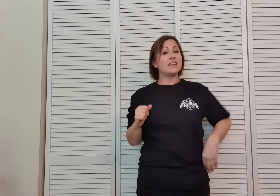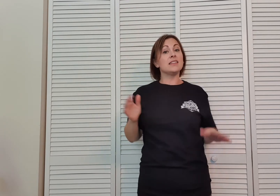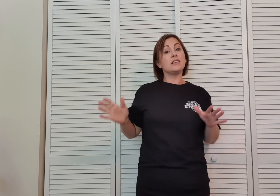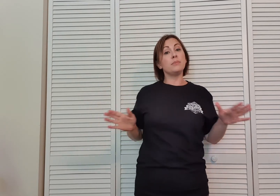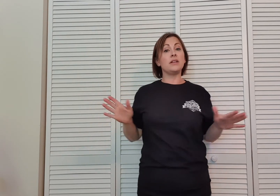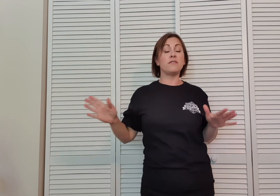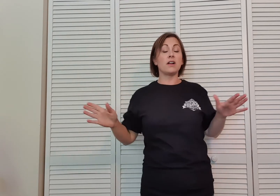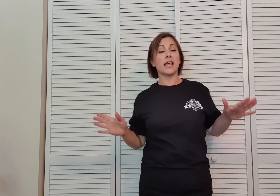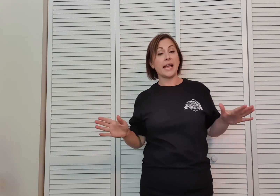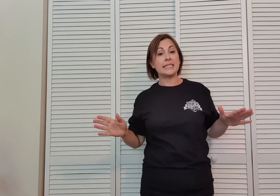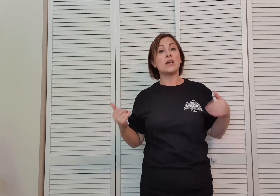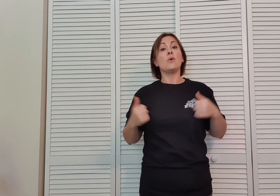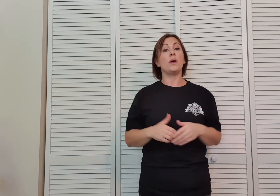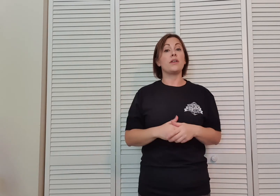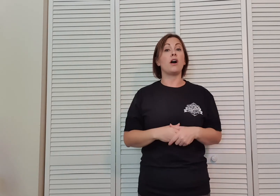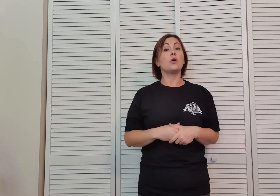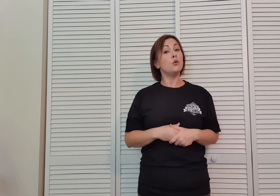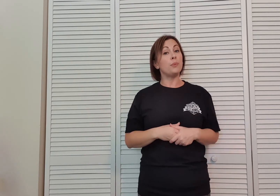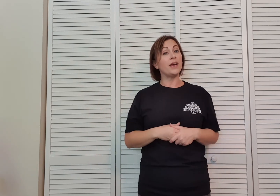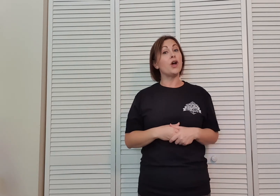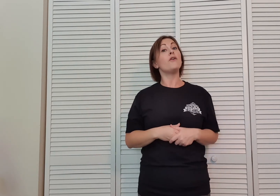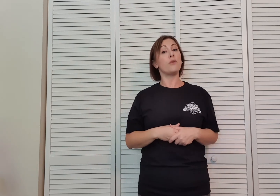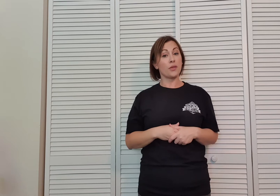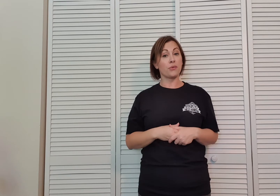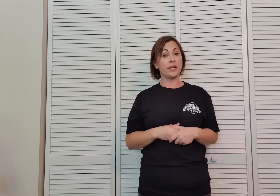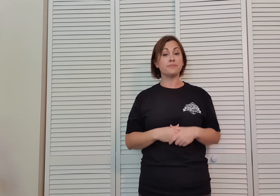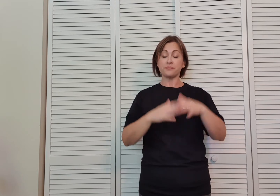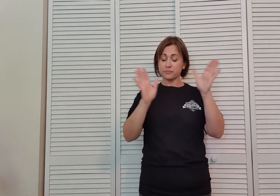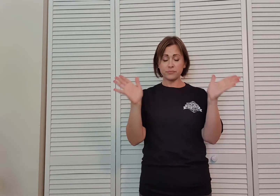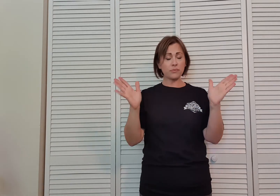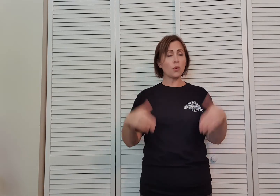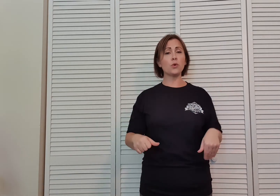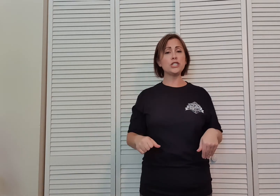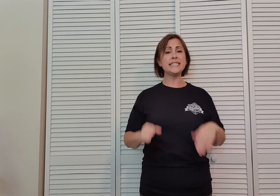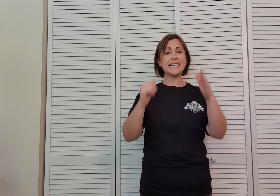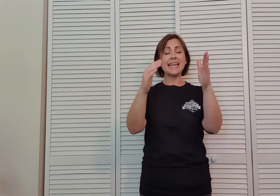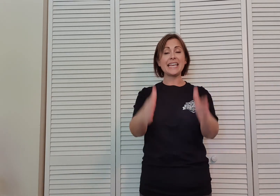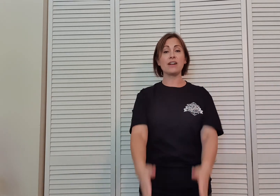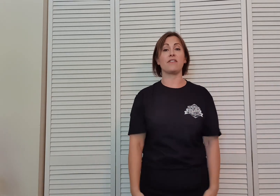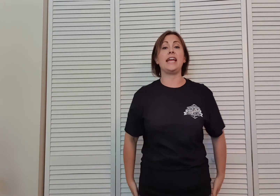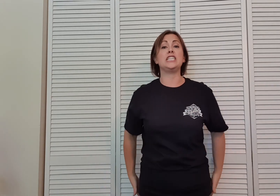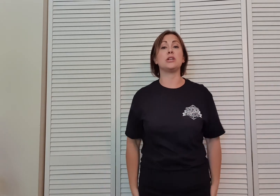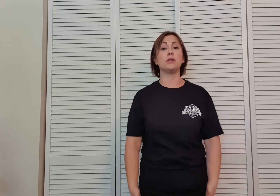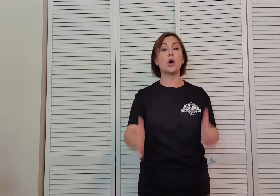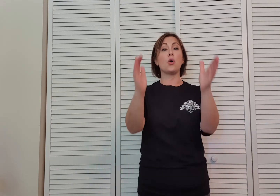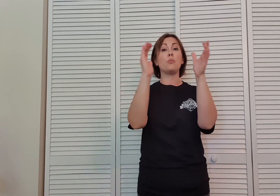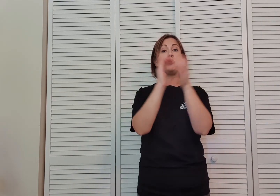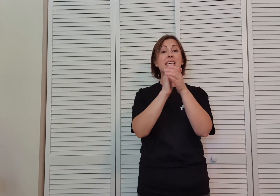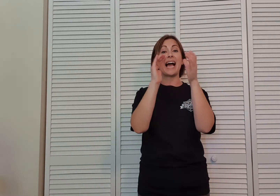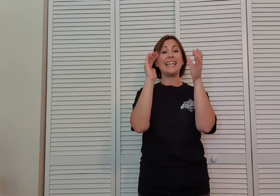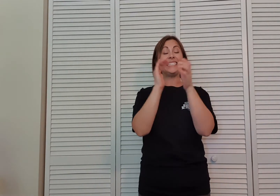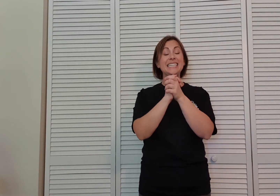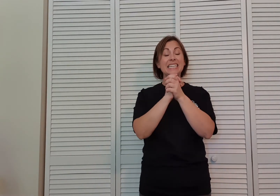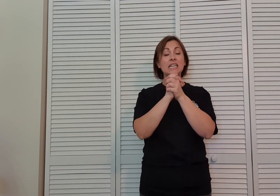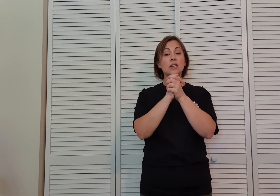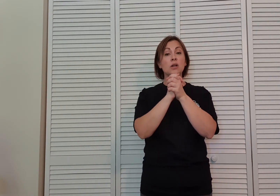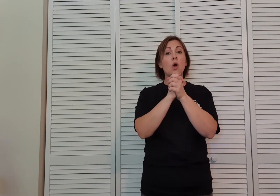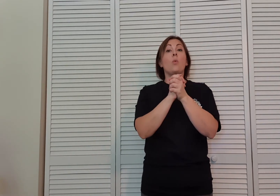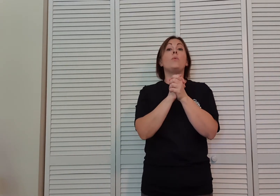a little bit of our legs with our hoop it. For three. We're just standing here for H double O P I T. When